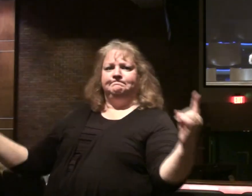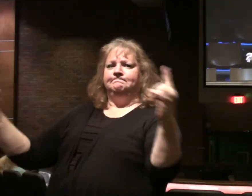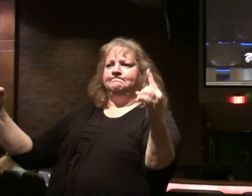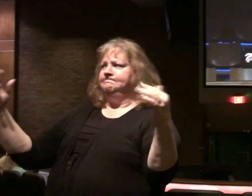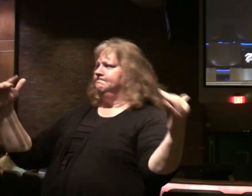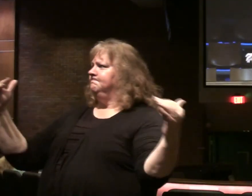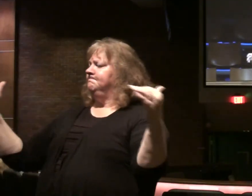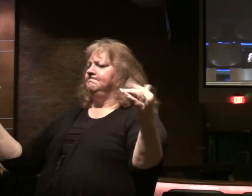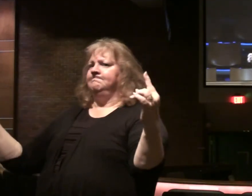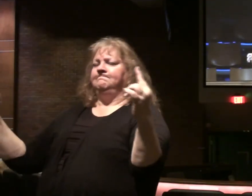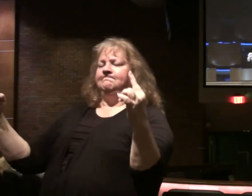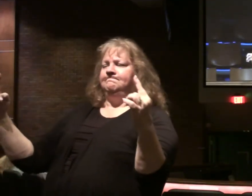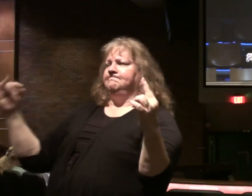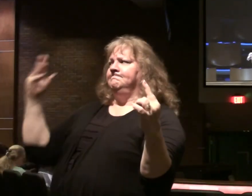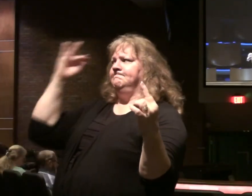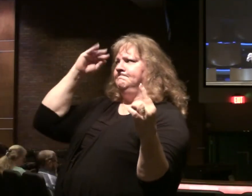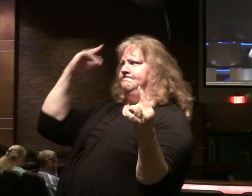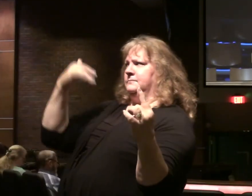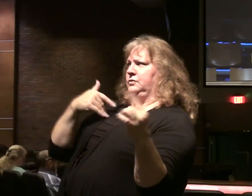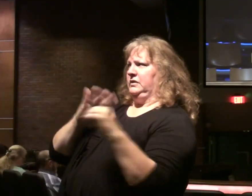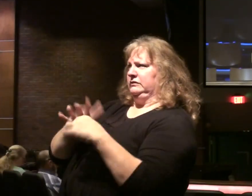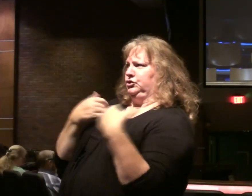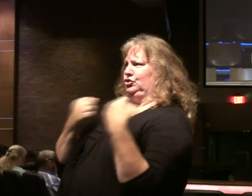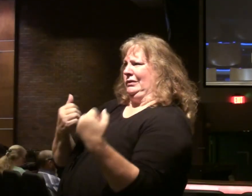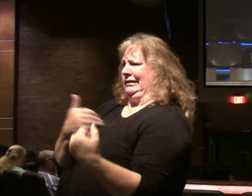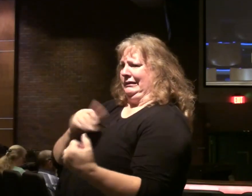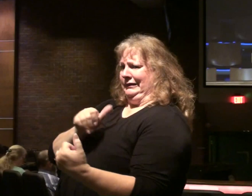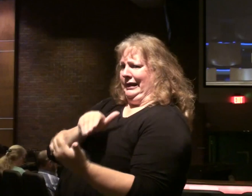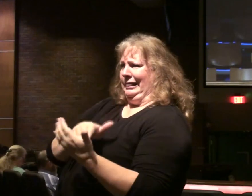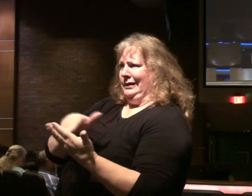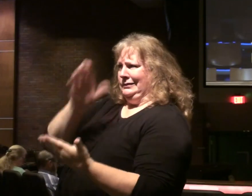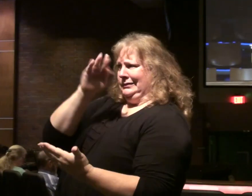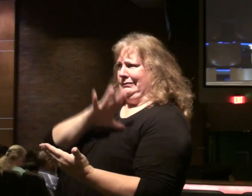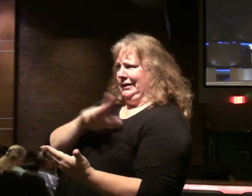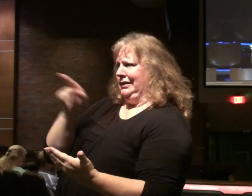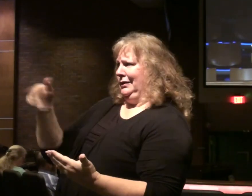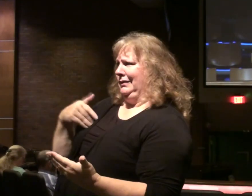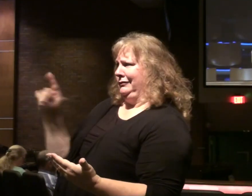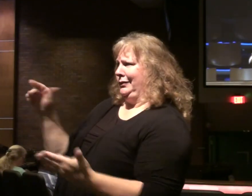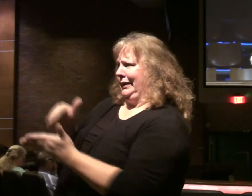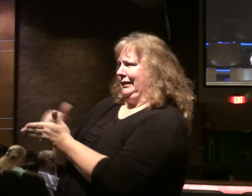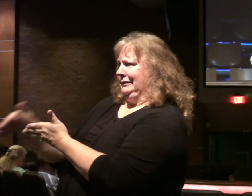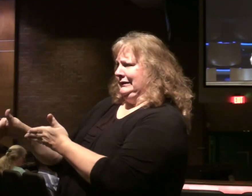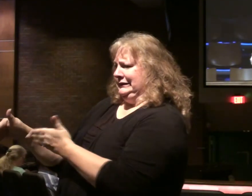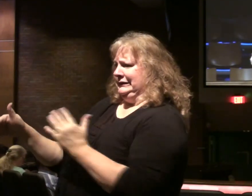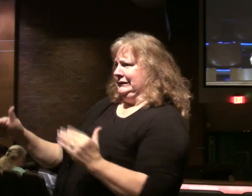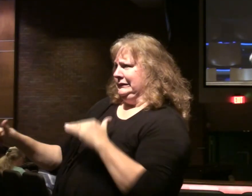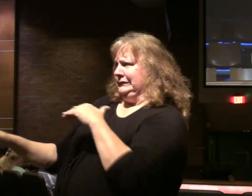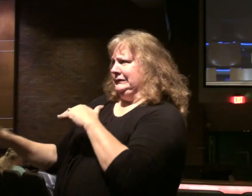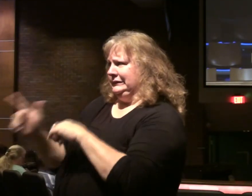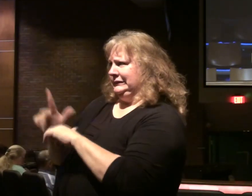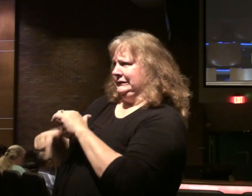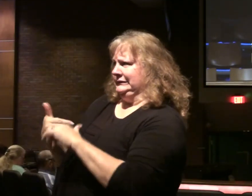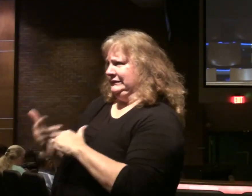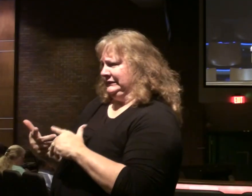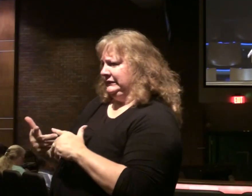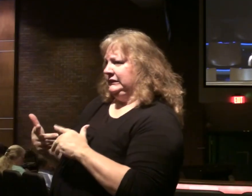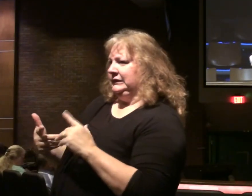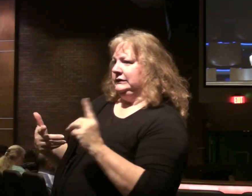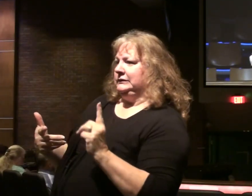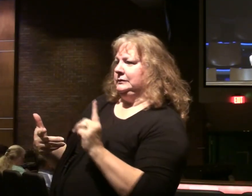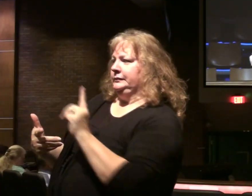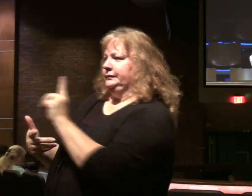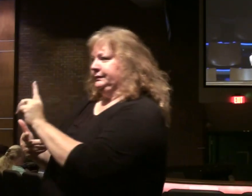battle. Doesn't first sit down and consider whether he has enough strength. With 10,000 to defeat the men's 20,000. Not able to defeat him. He sends